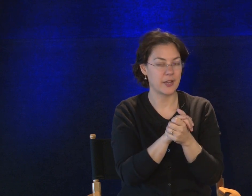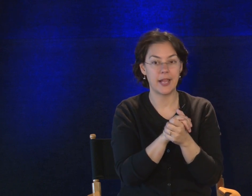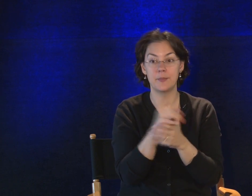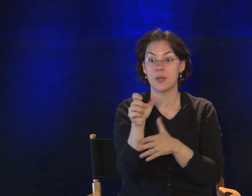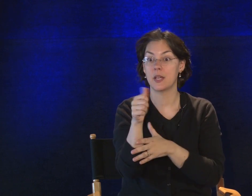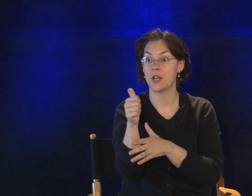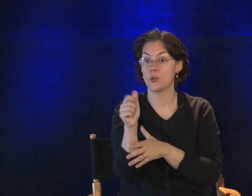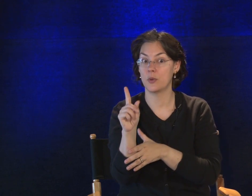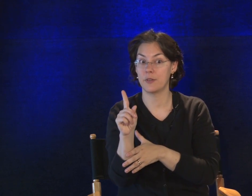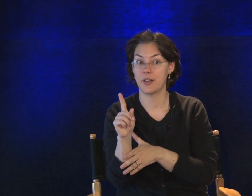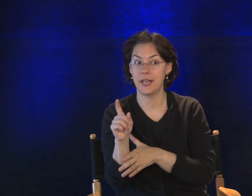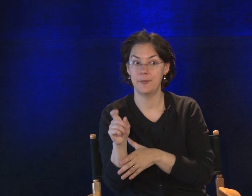Okay, another one. Ready?